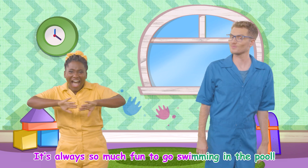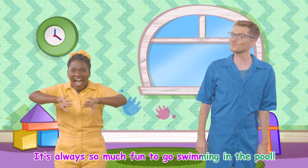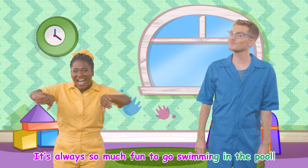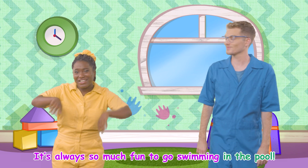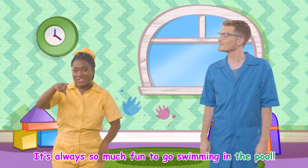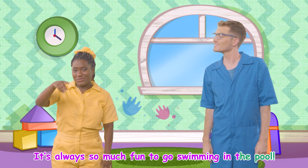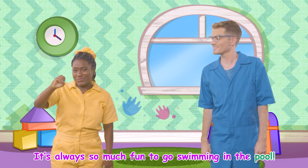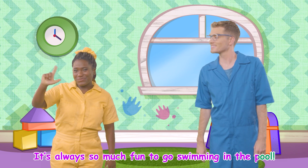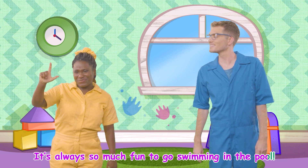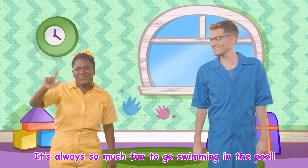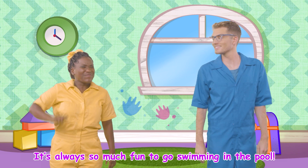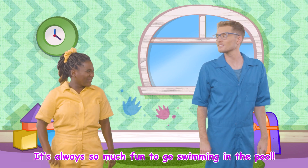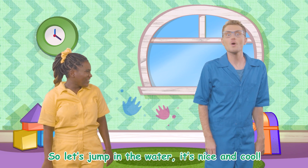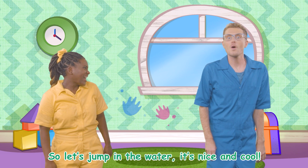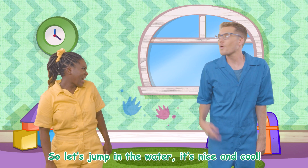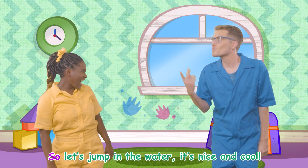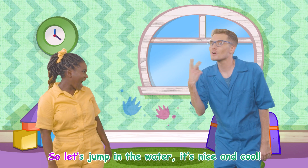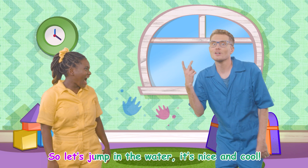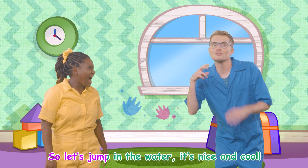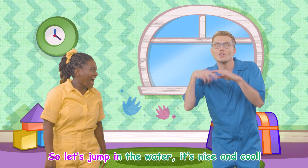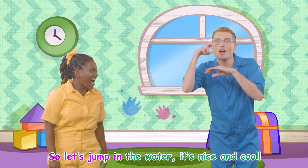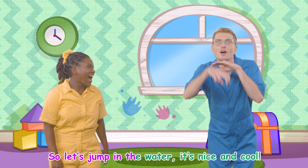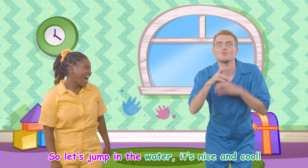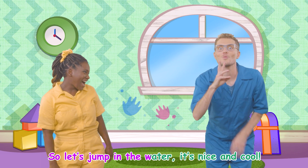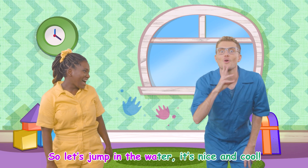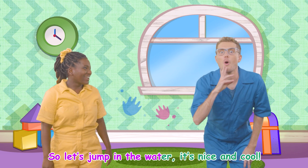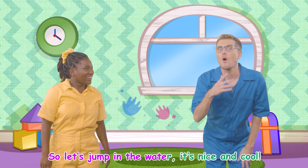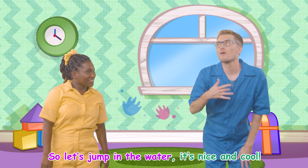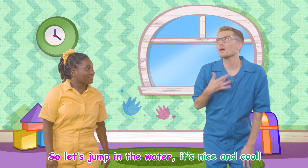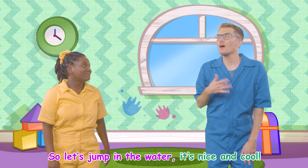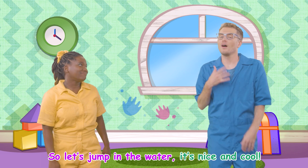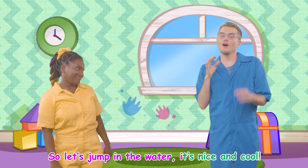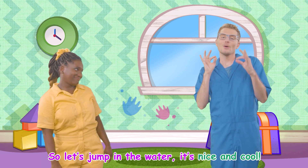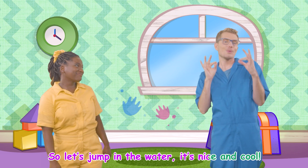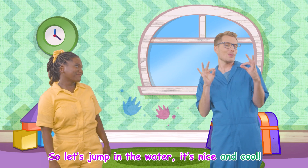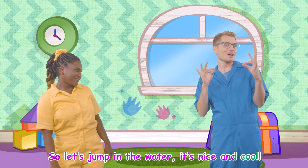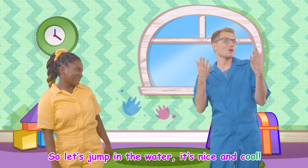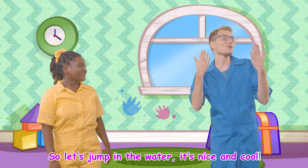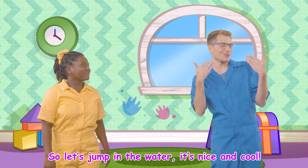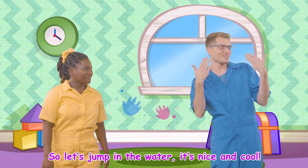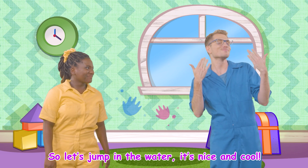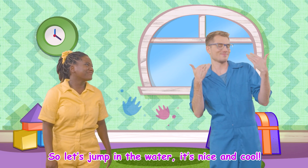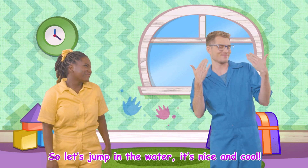swimming in the pool, so let's jump in the water, it's nice and cool